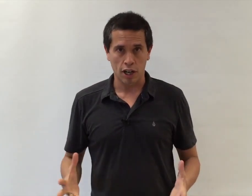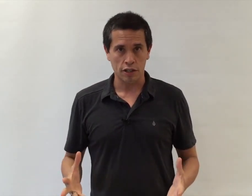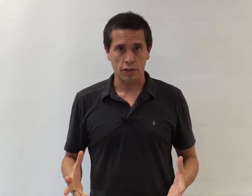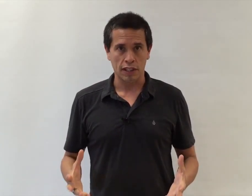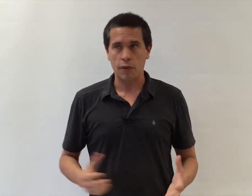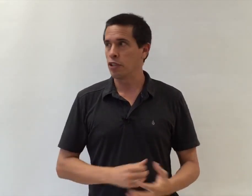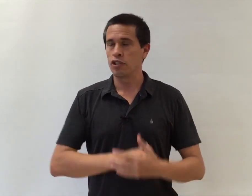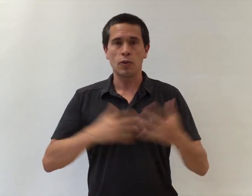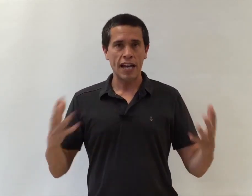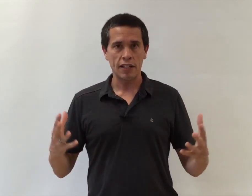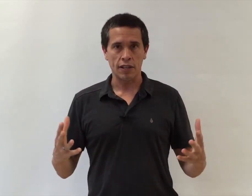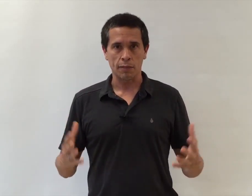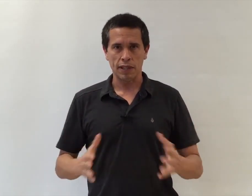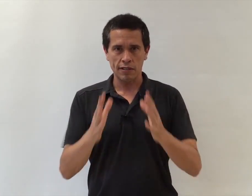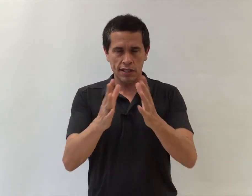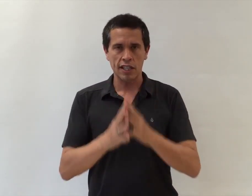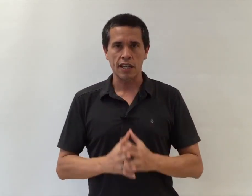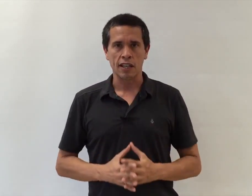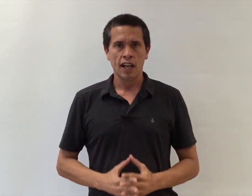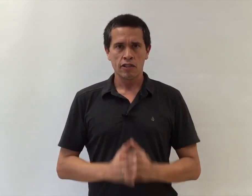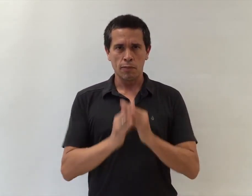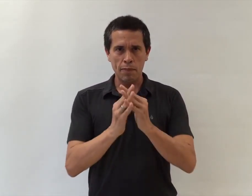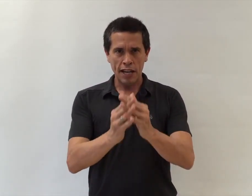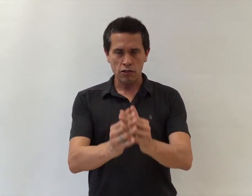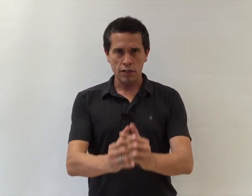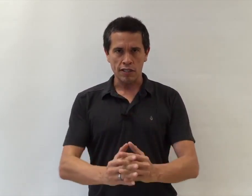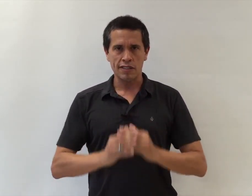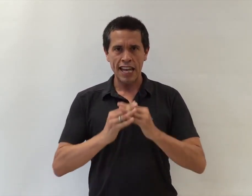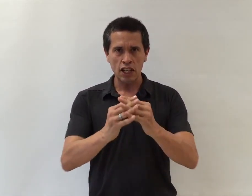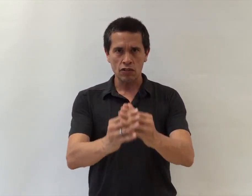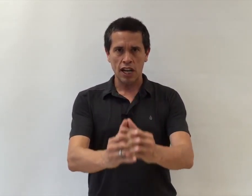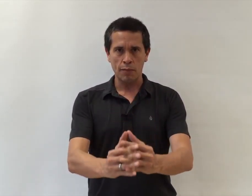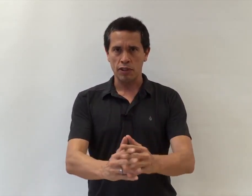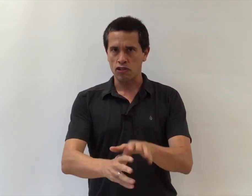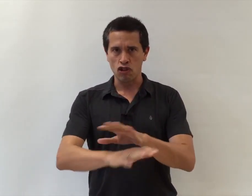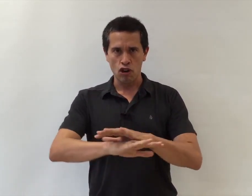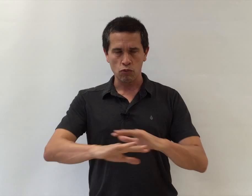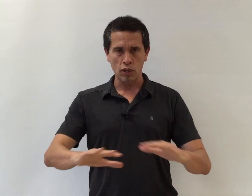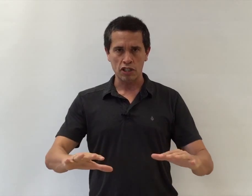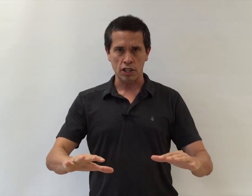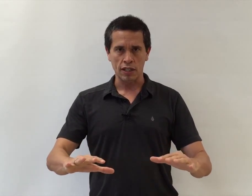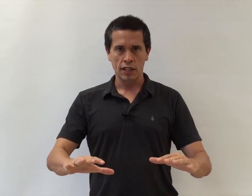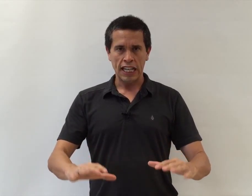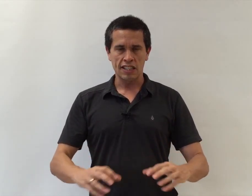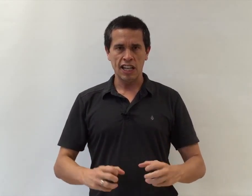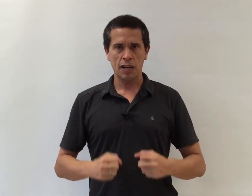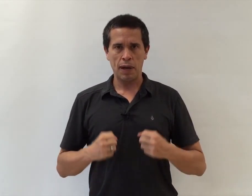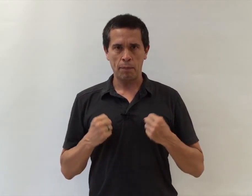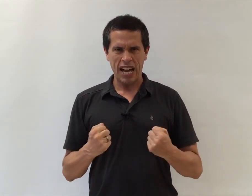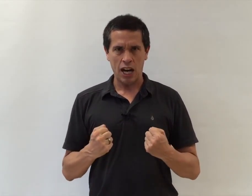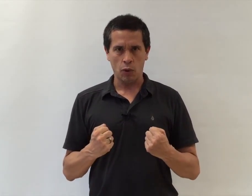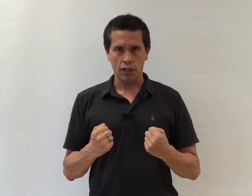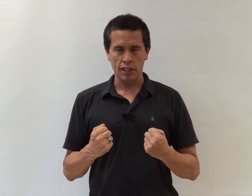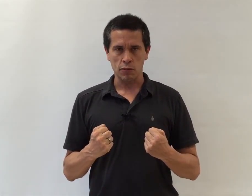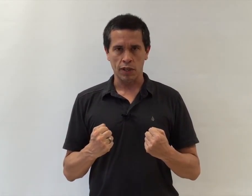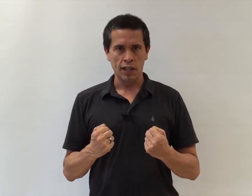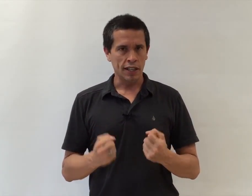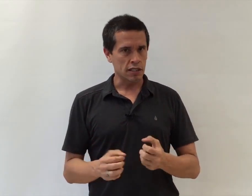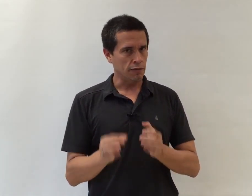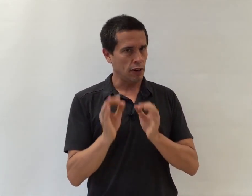artistry allowing you to do anything but this is the key so master this take your time with it don't rush it it's not about power on this one this is a